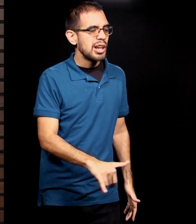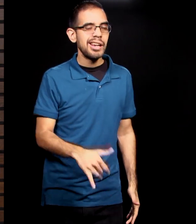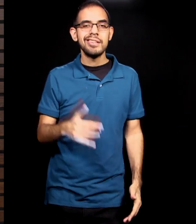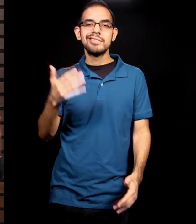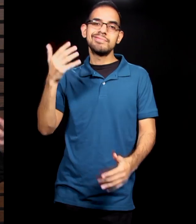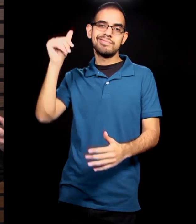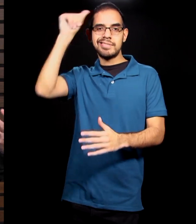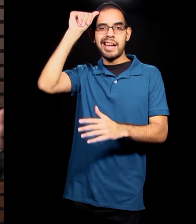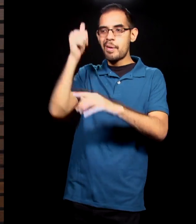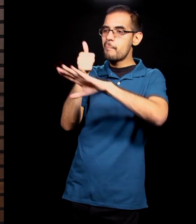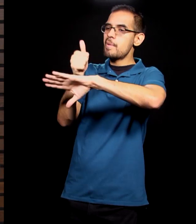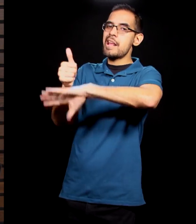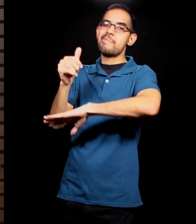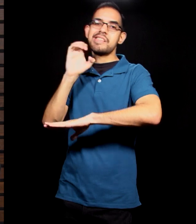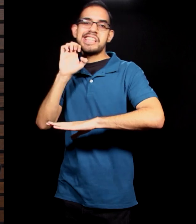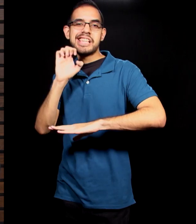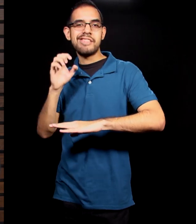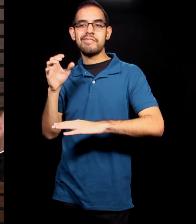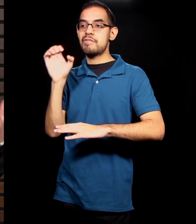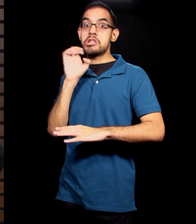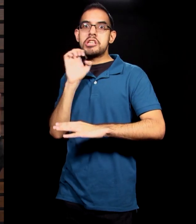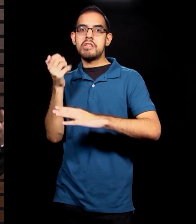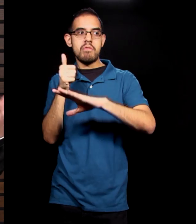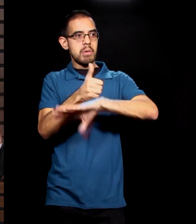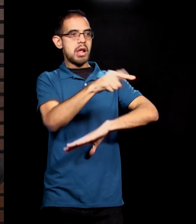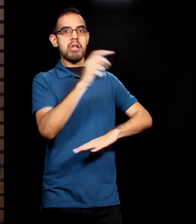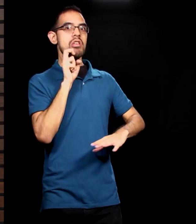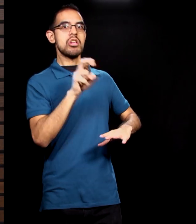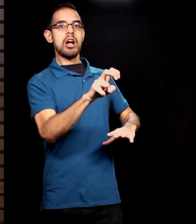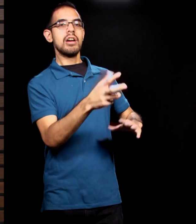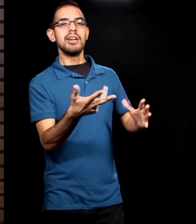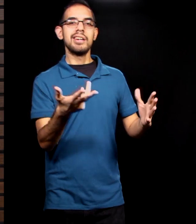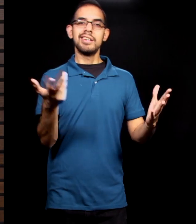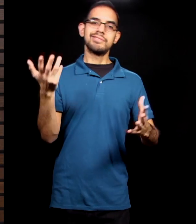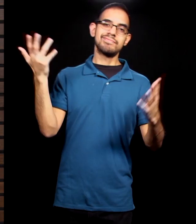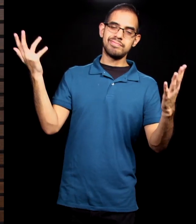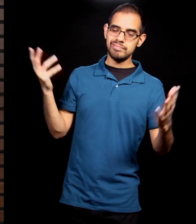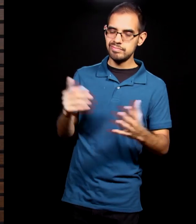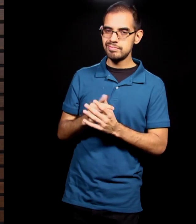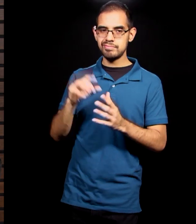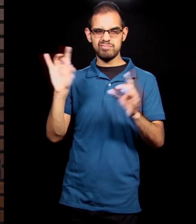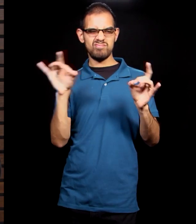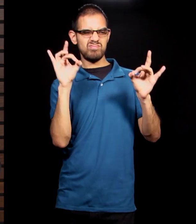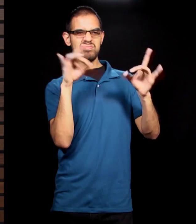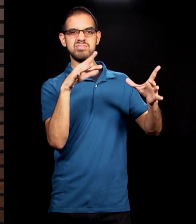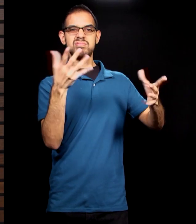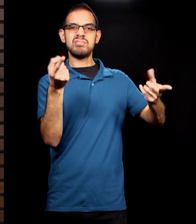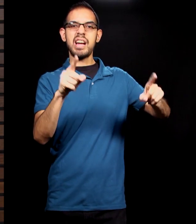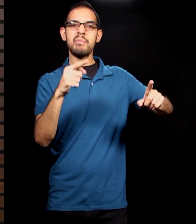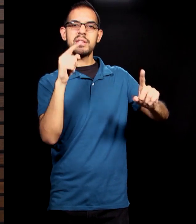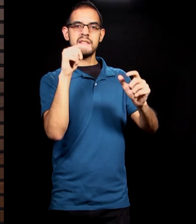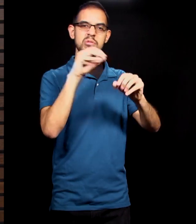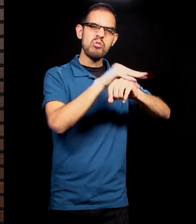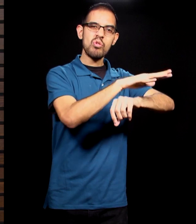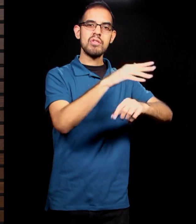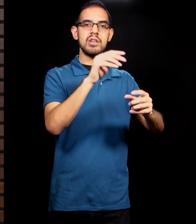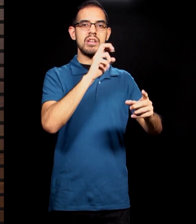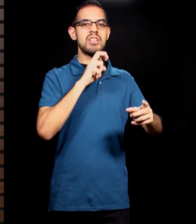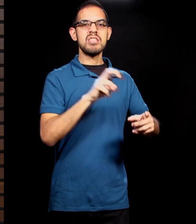then God issues this curse on the serpent. And he also says this reality, that's the first statement of the gospel. We'll get to this